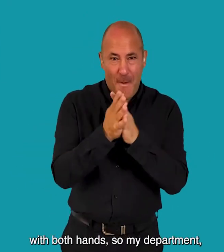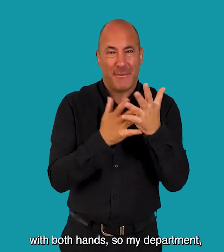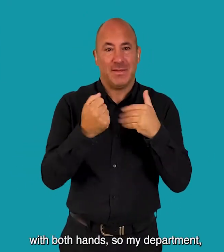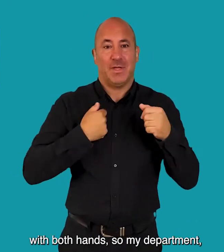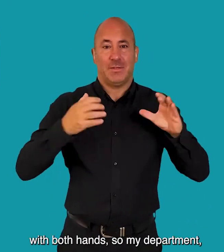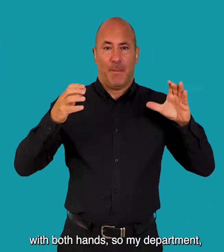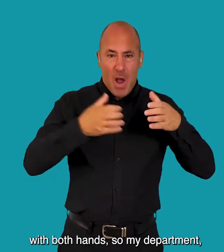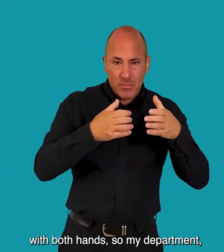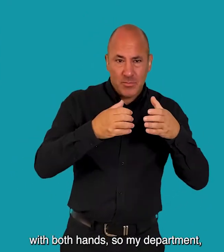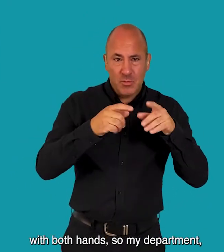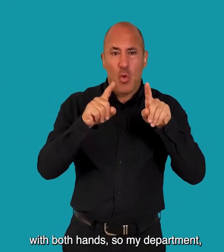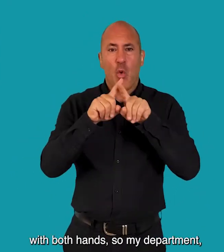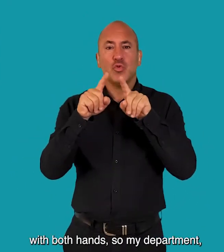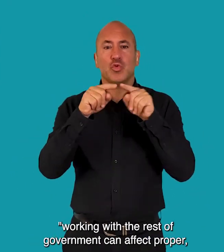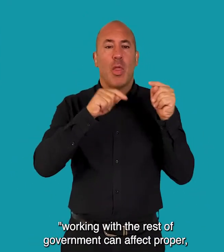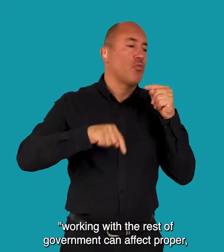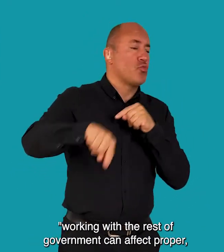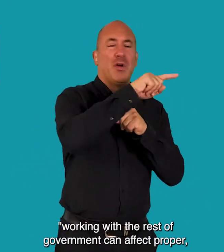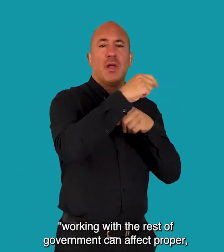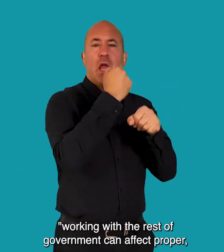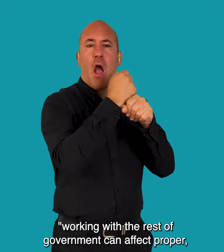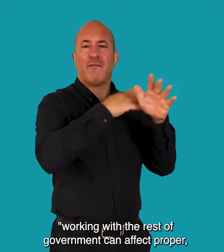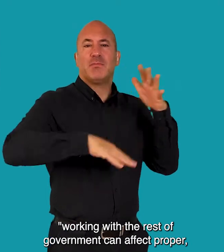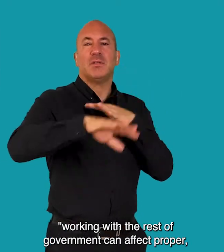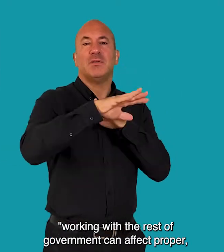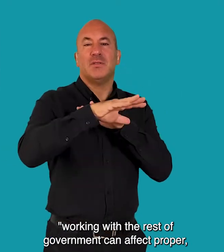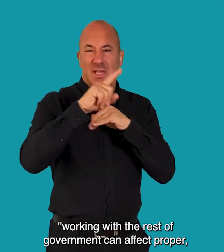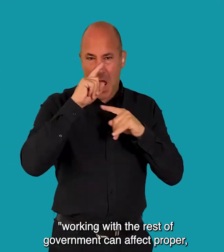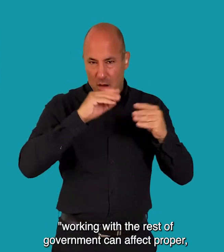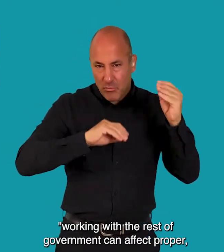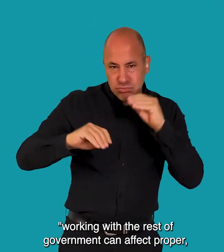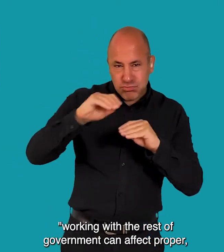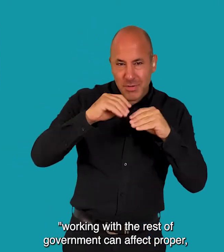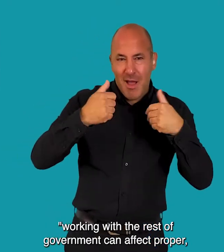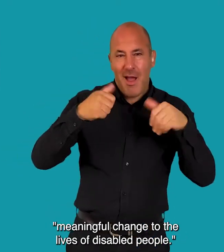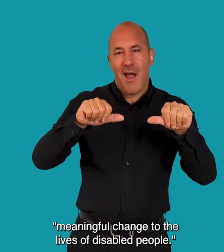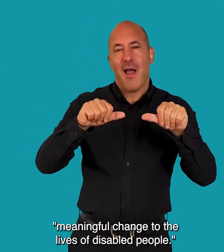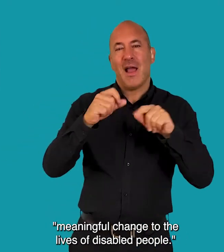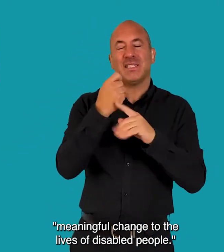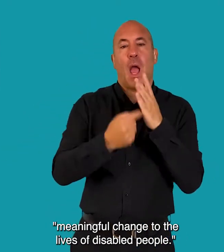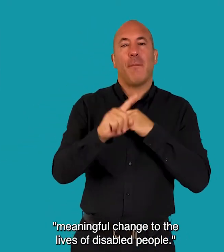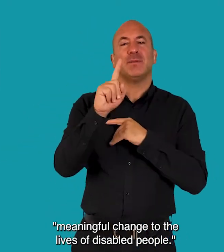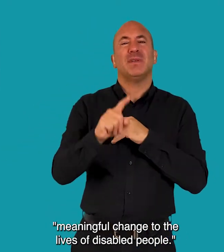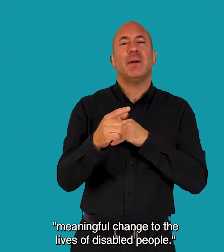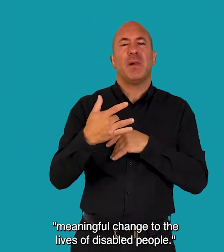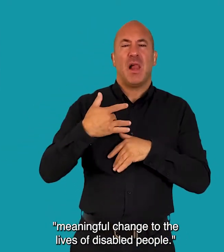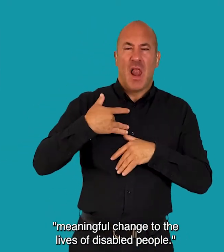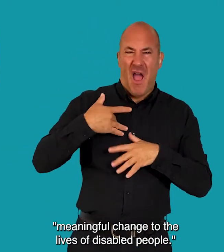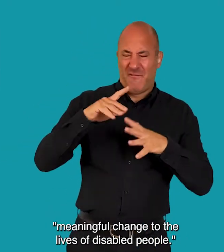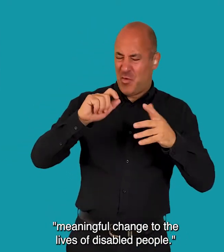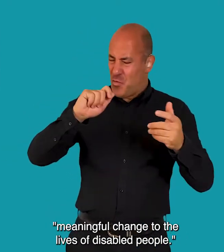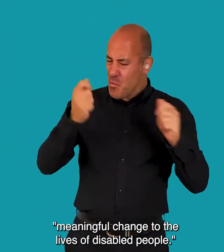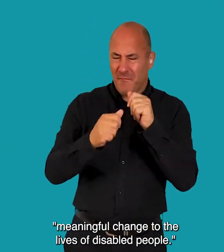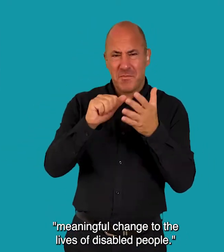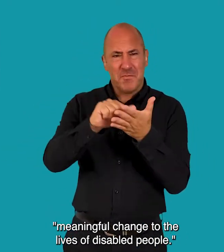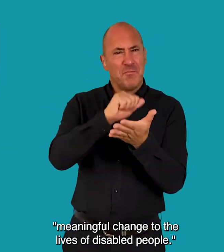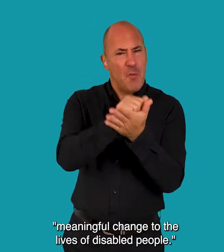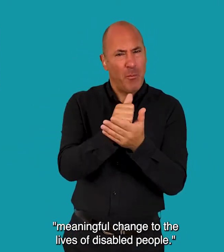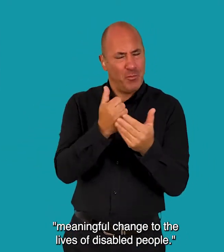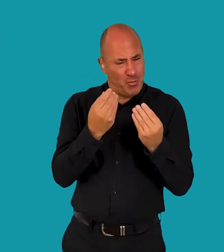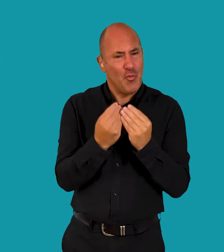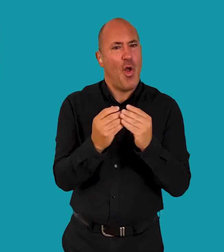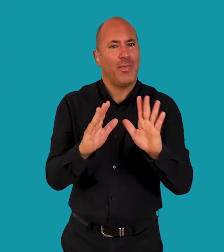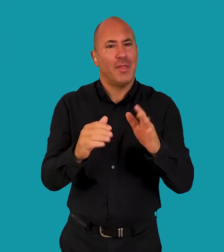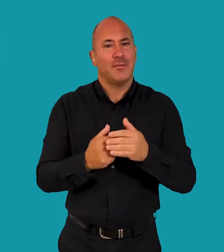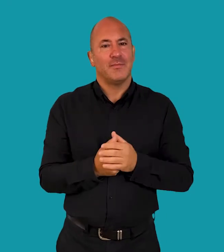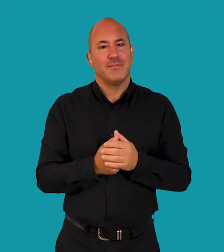both hands So my department, working with the rest of government Can effect proper, meaningful change to the lives of disabled people